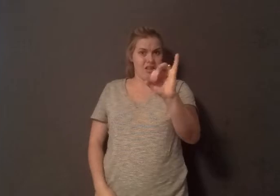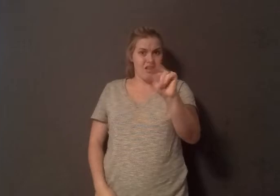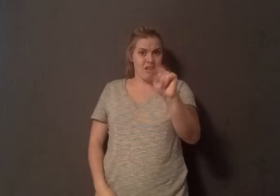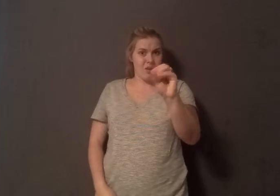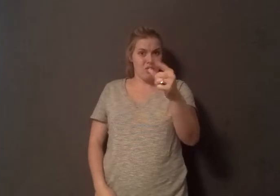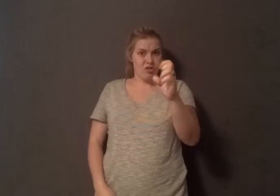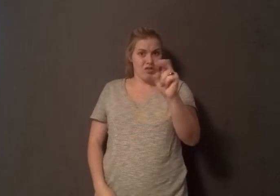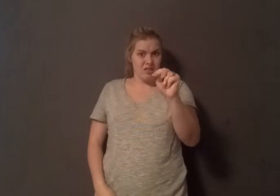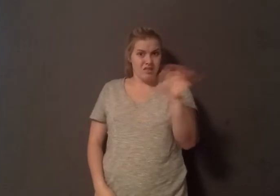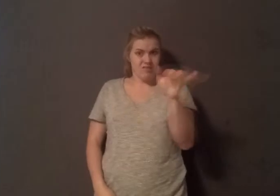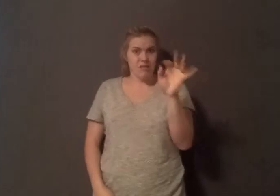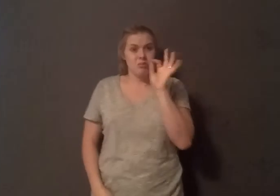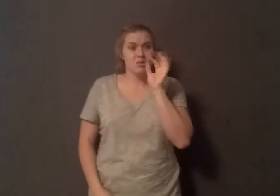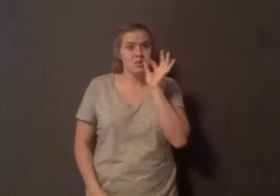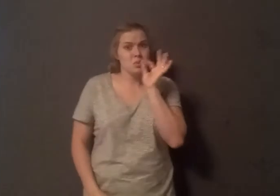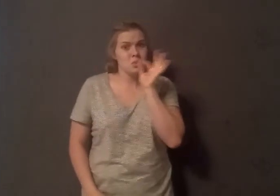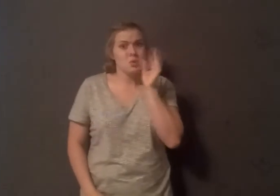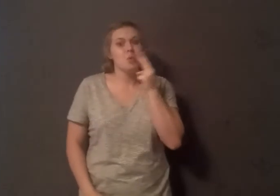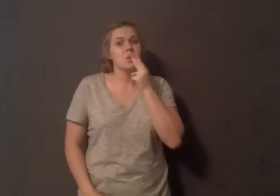class as tobacco smoking, asbestos, and